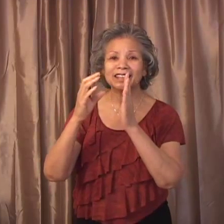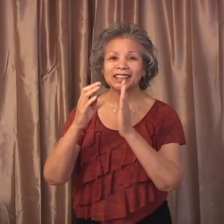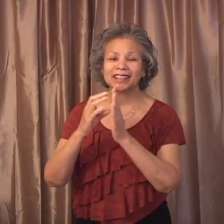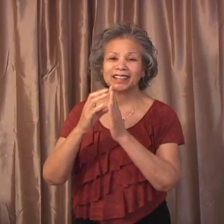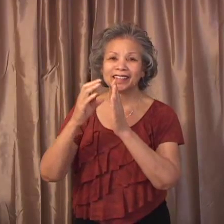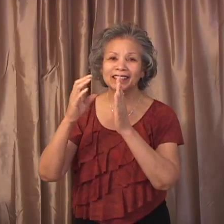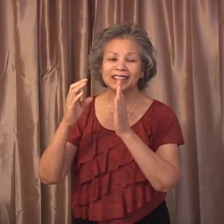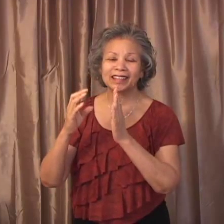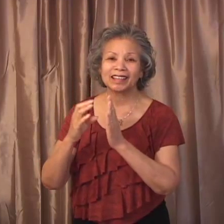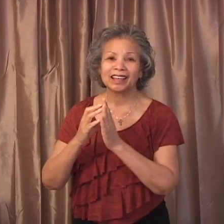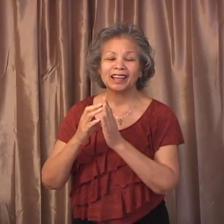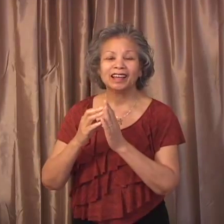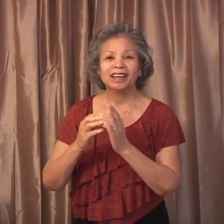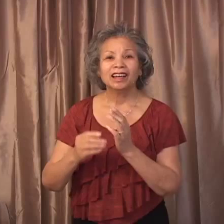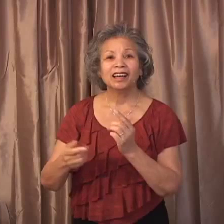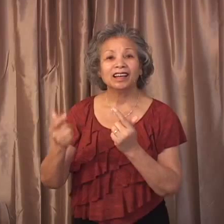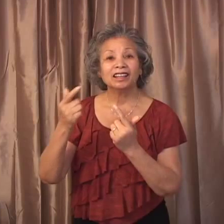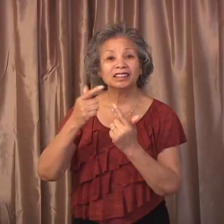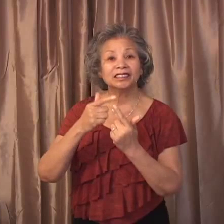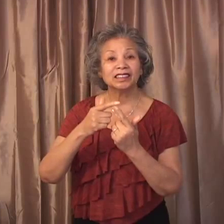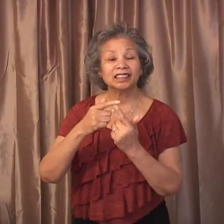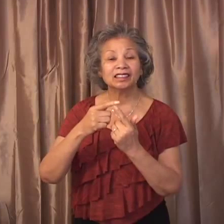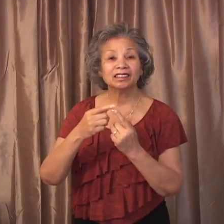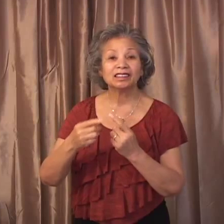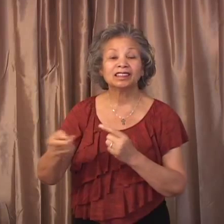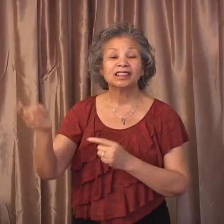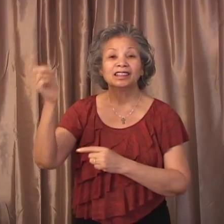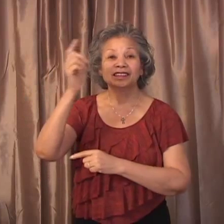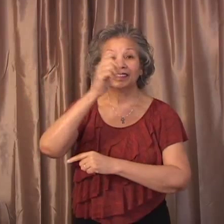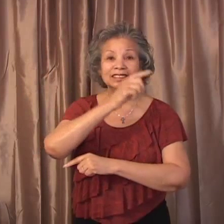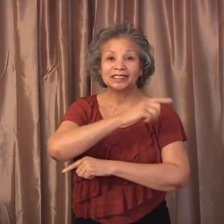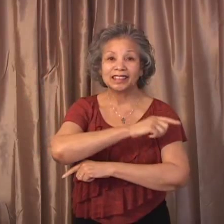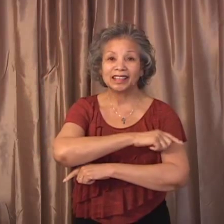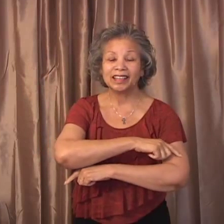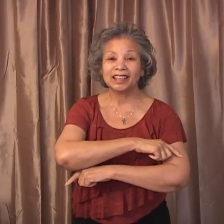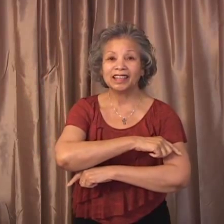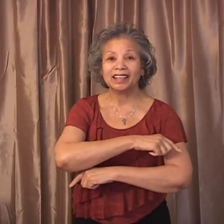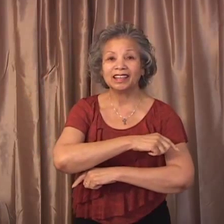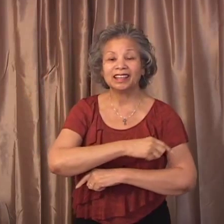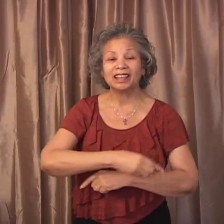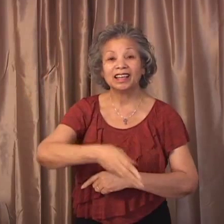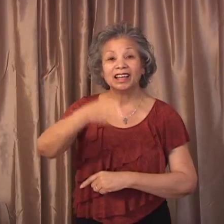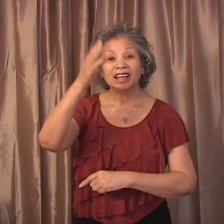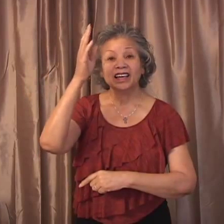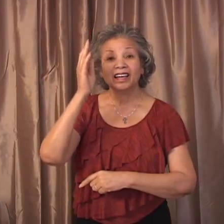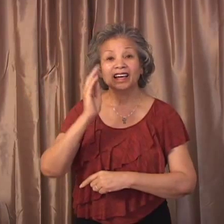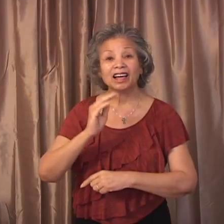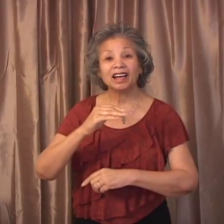Until the day God